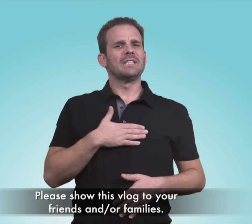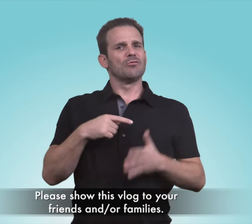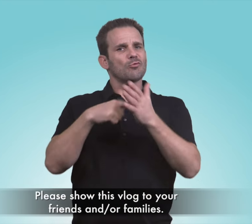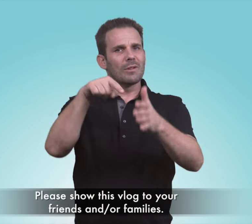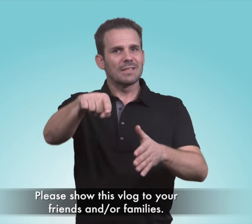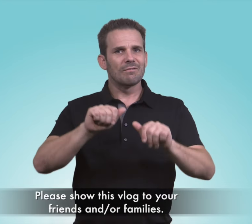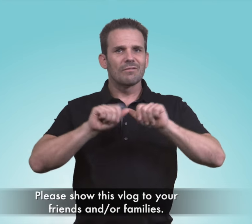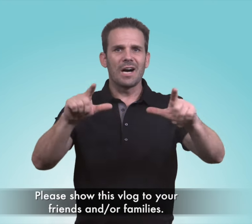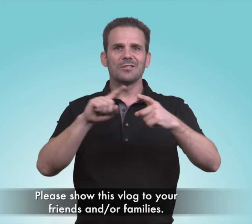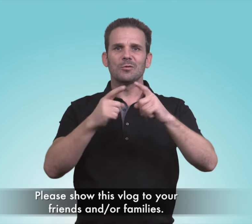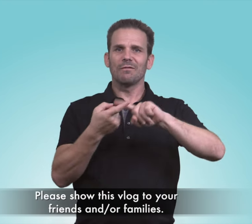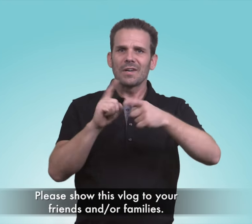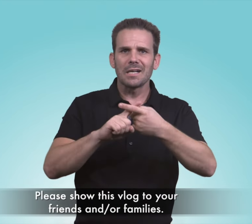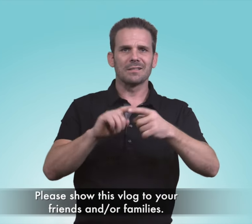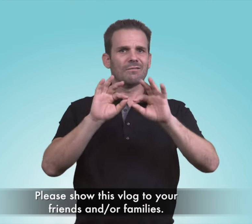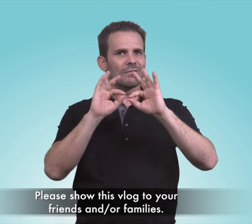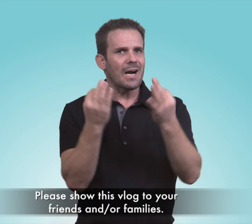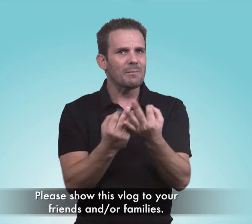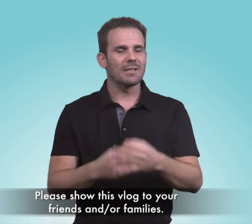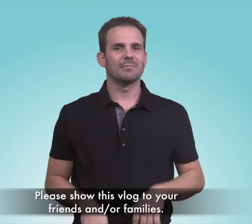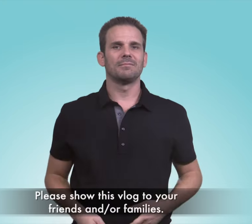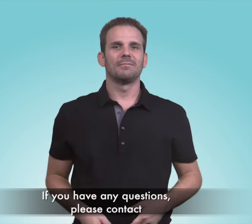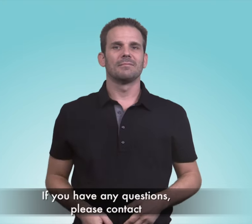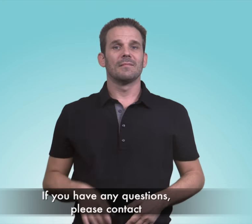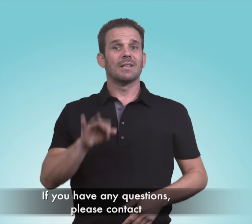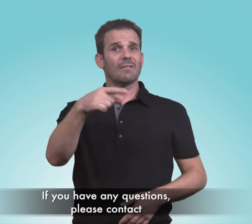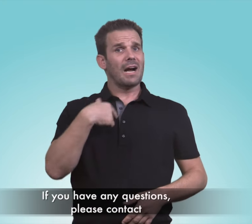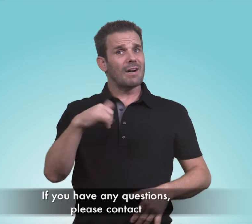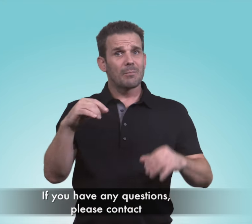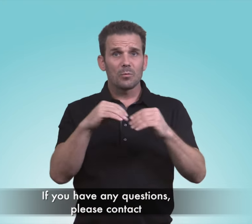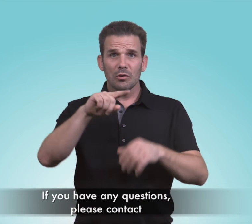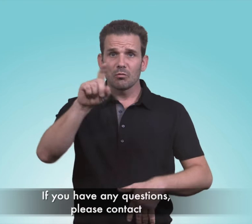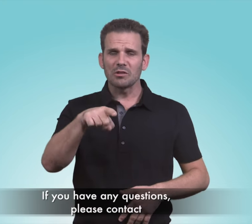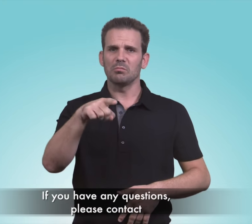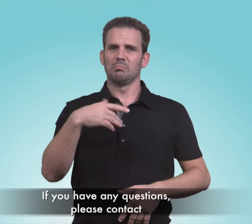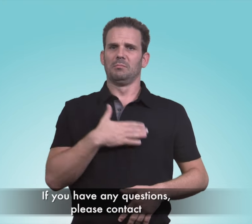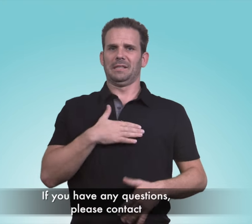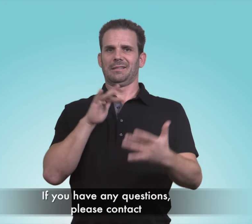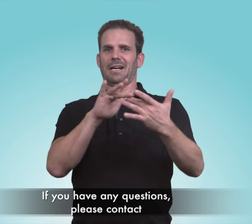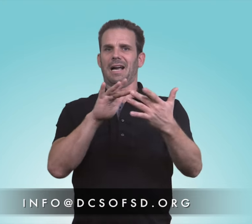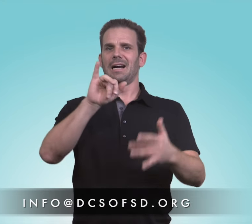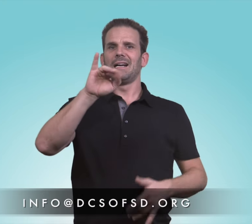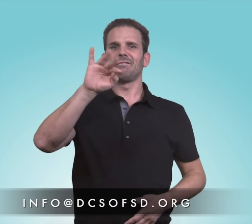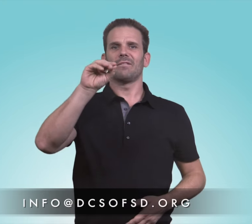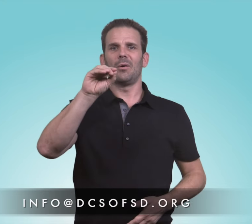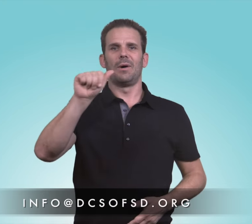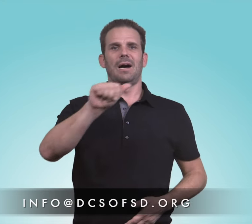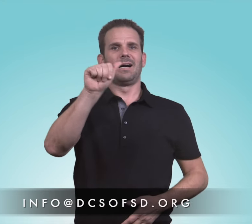themselves. Please share this vlog with your family and friends. If you have any questions, feel free to contact